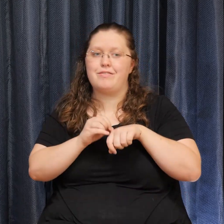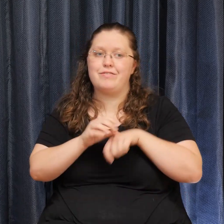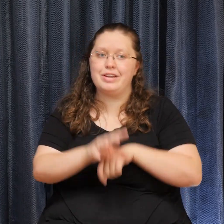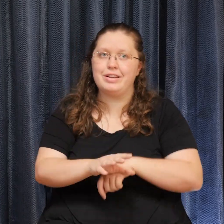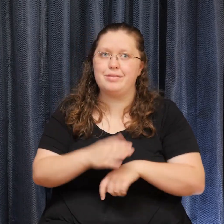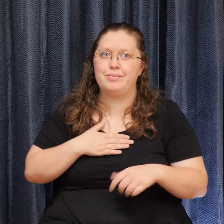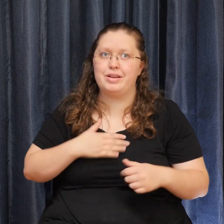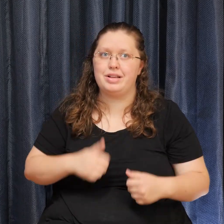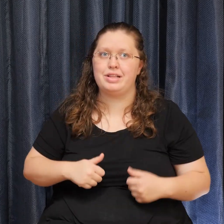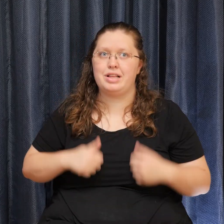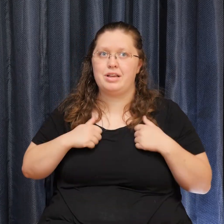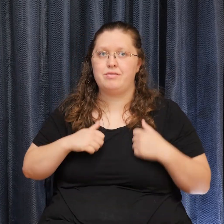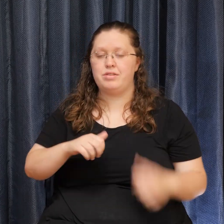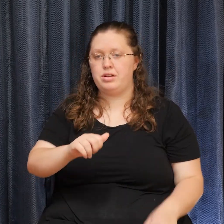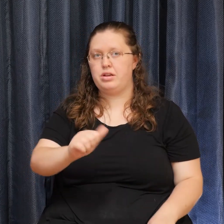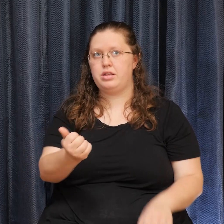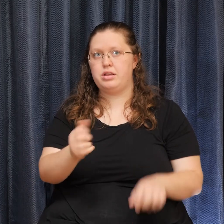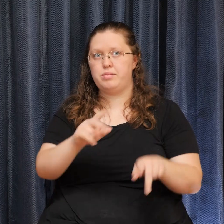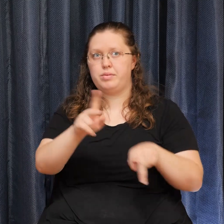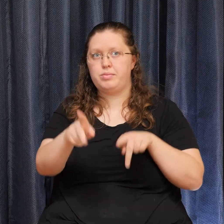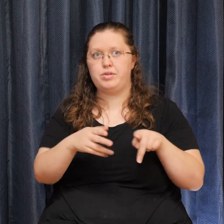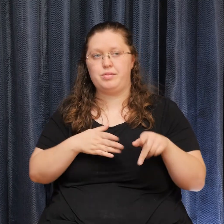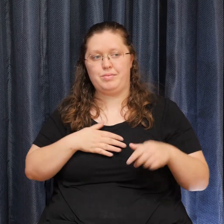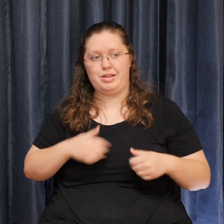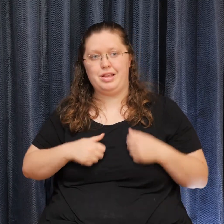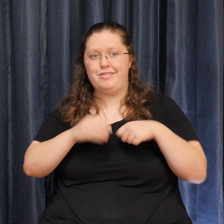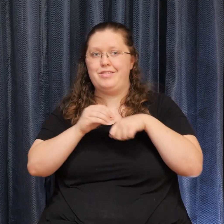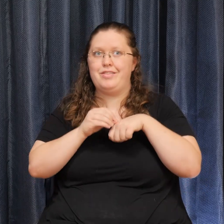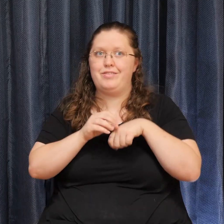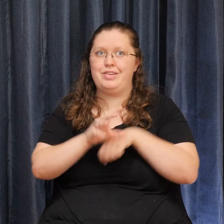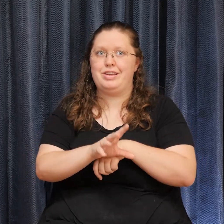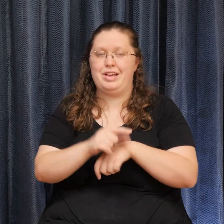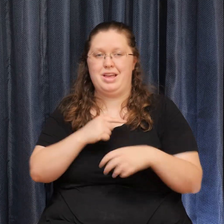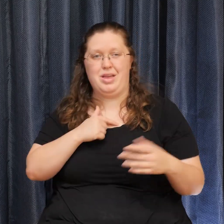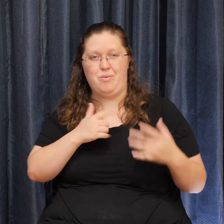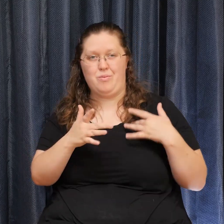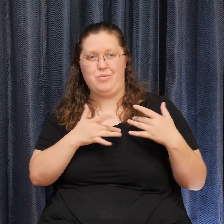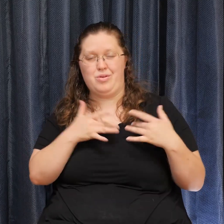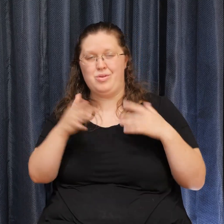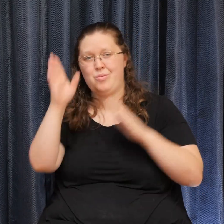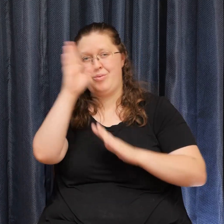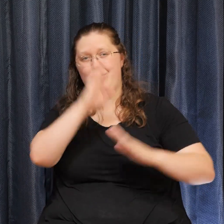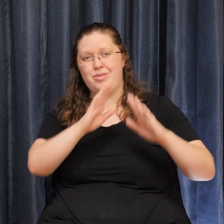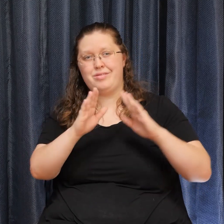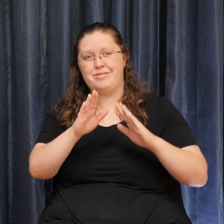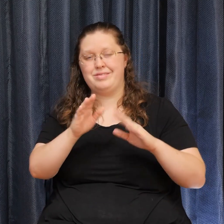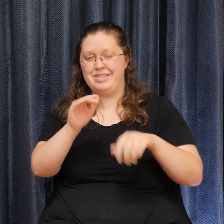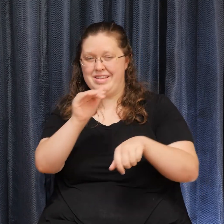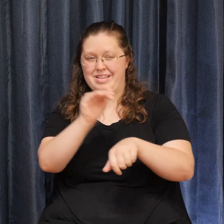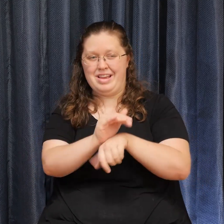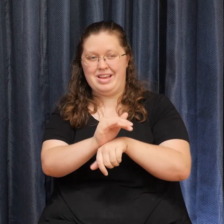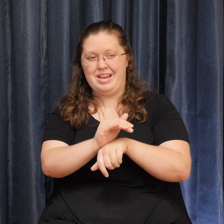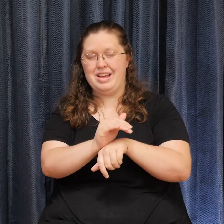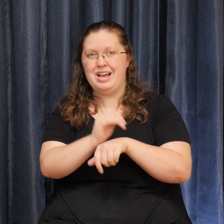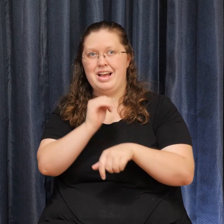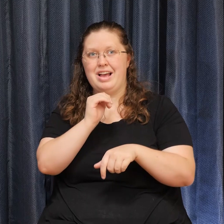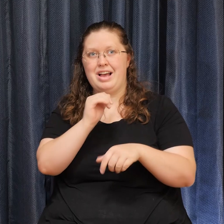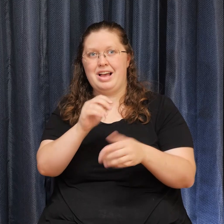people In my life That it Concerned me And so I didn't Rest well that night And the next morning I got up And I was ready To spit